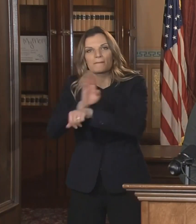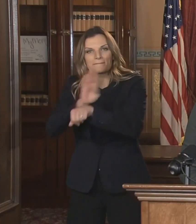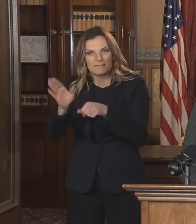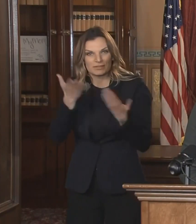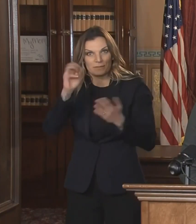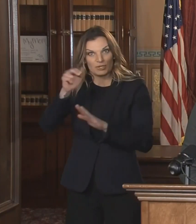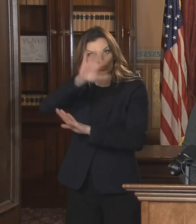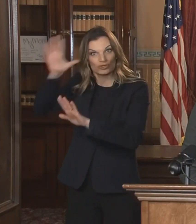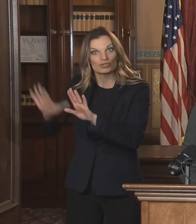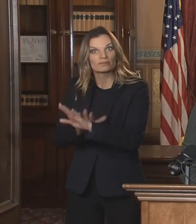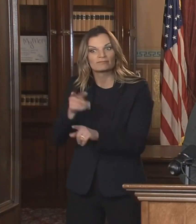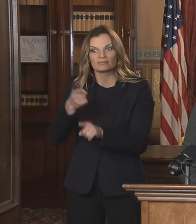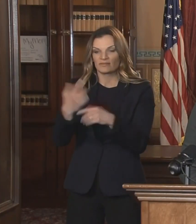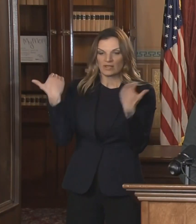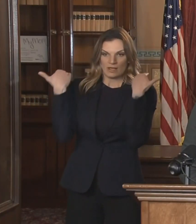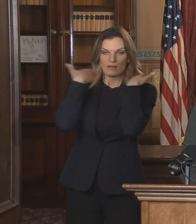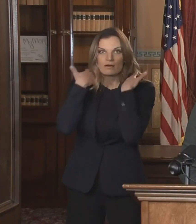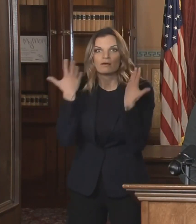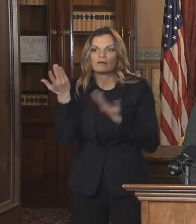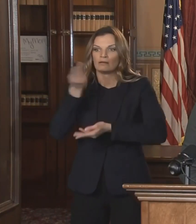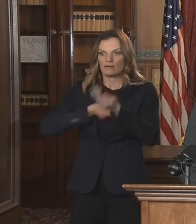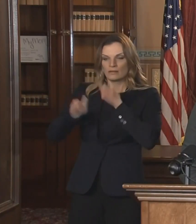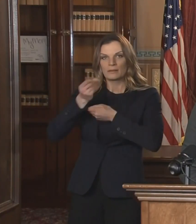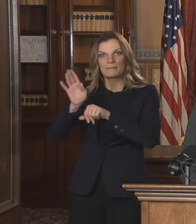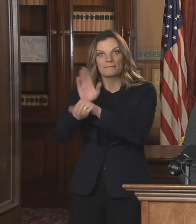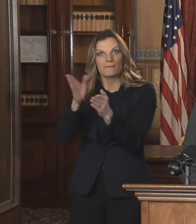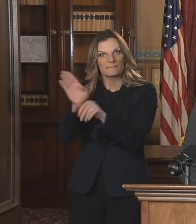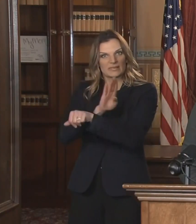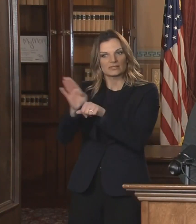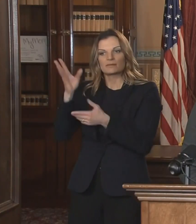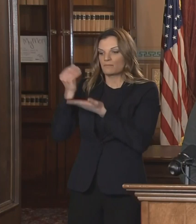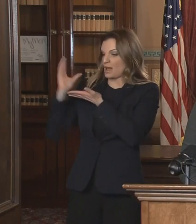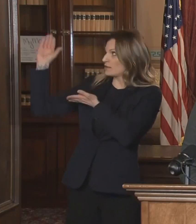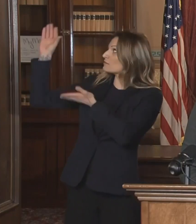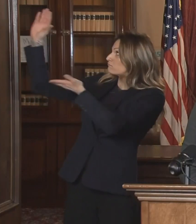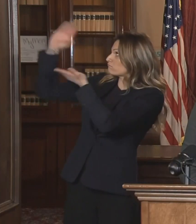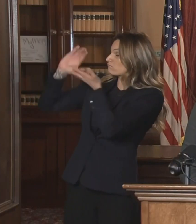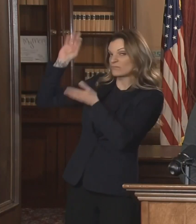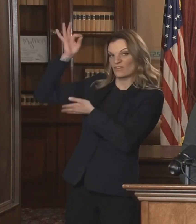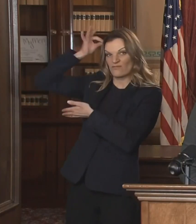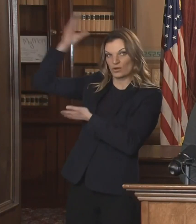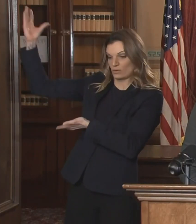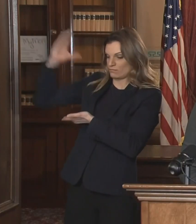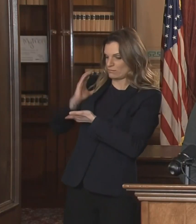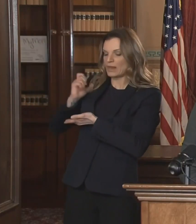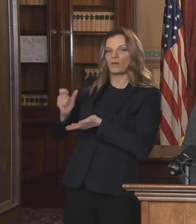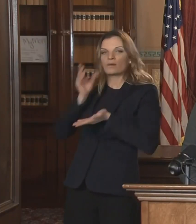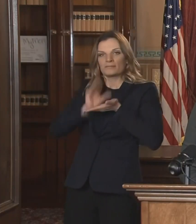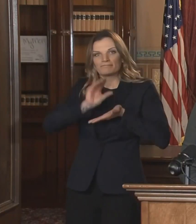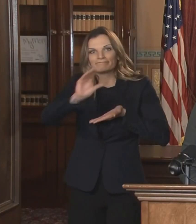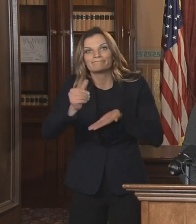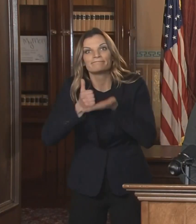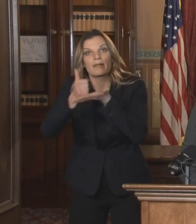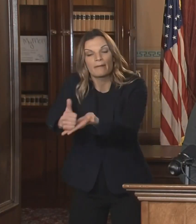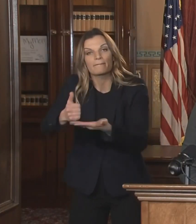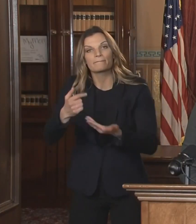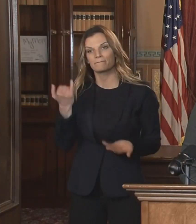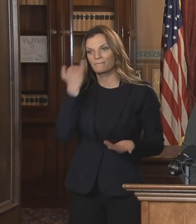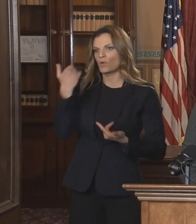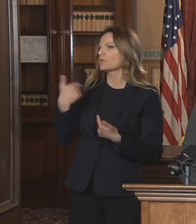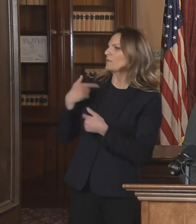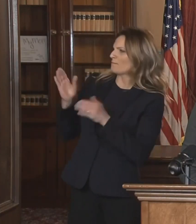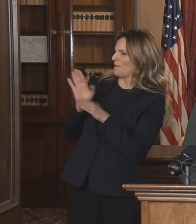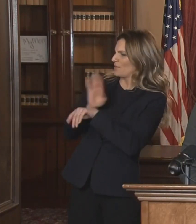that have been hit particularly hard by COVID-19. Businesses will be able to apply for grants starting